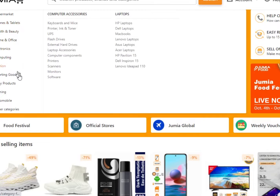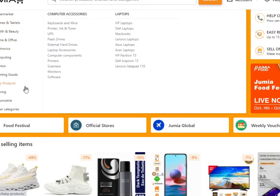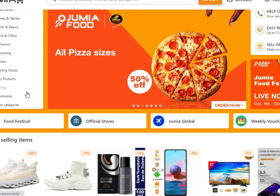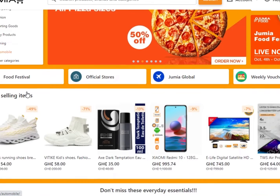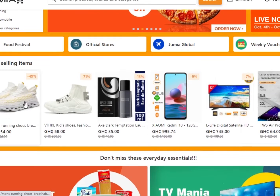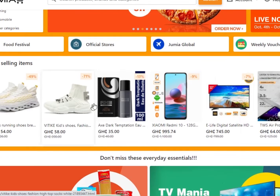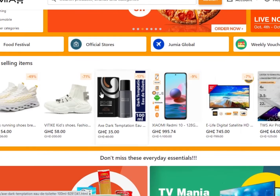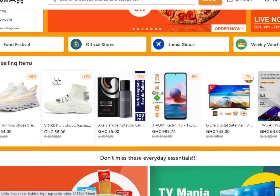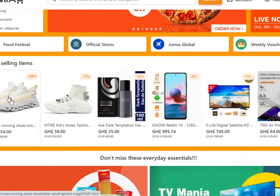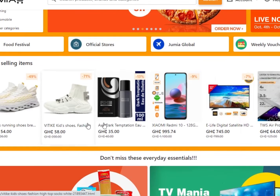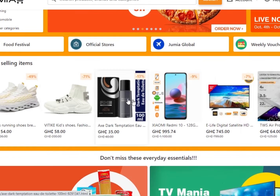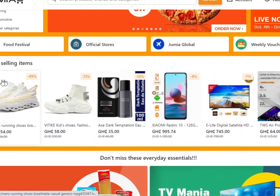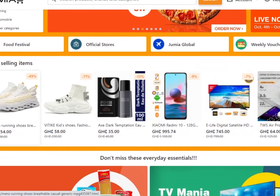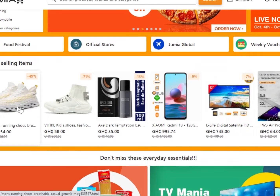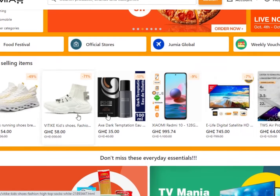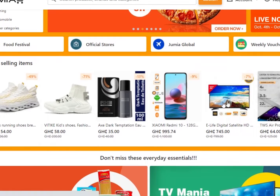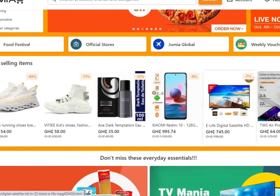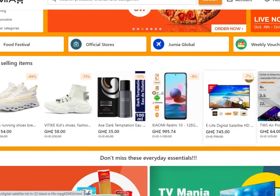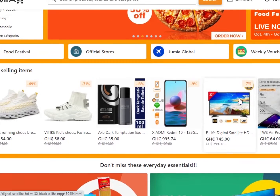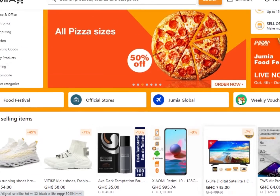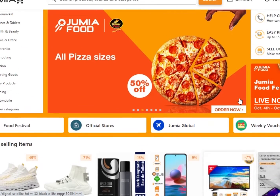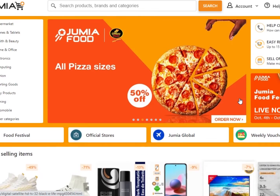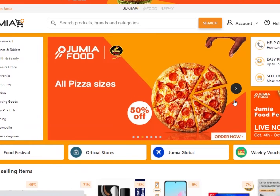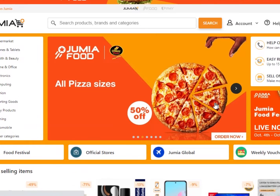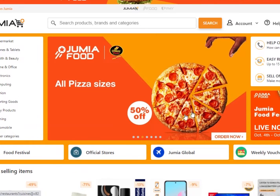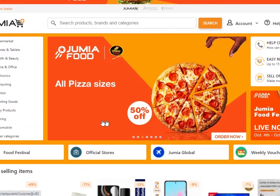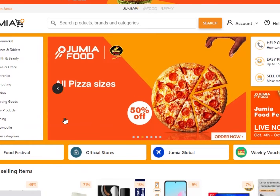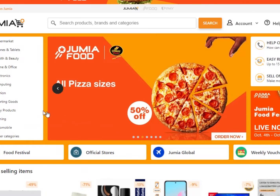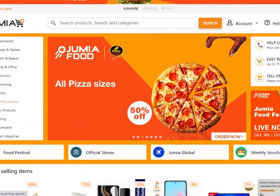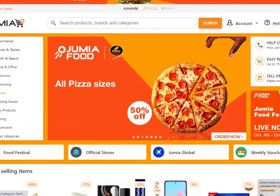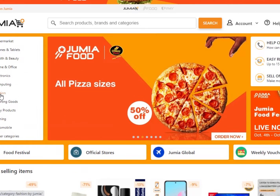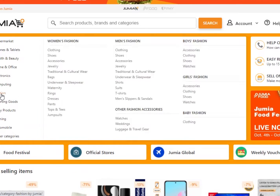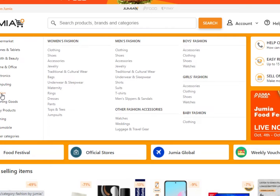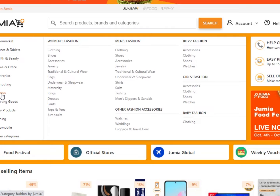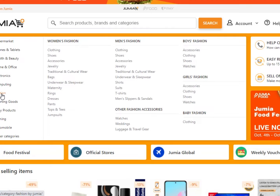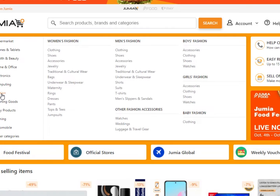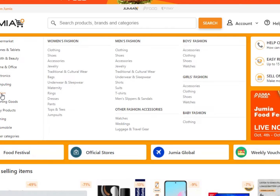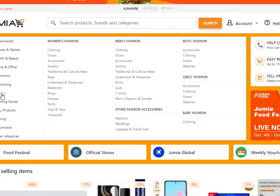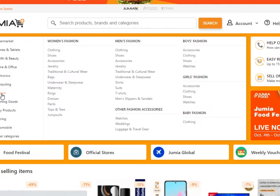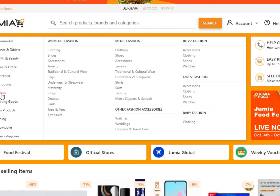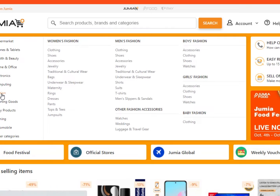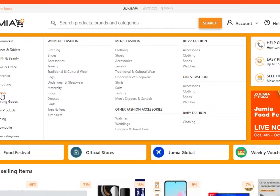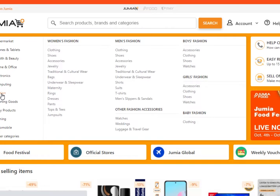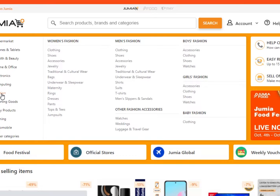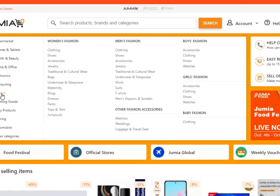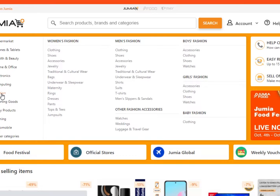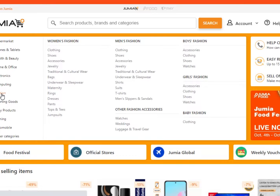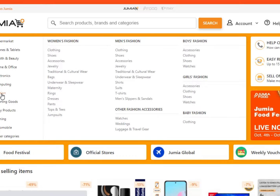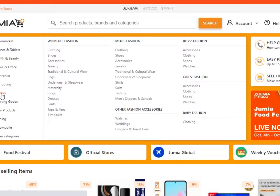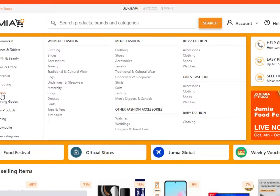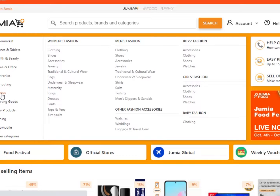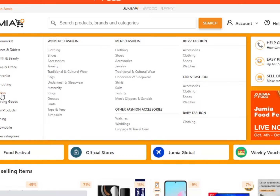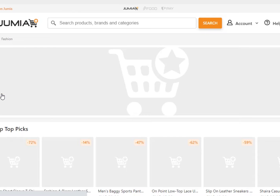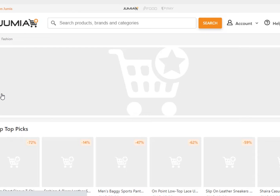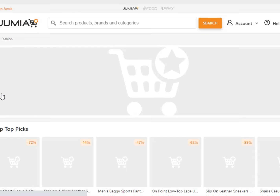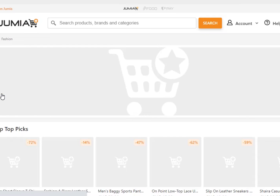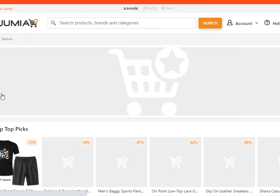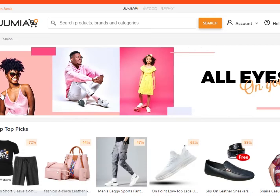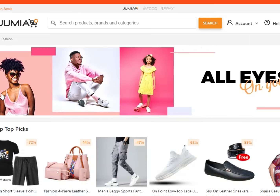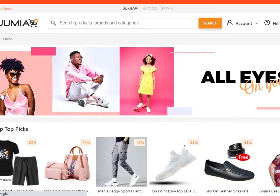bar secondly a grid and also a carousel so if i click on fashion okay if i'm looking for something on fashion or if i'm looking